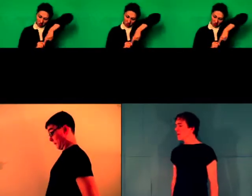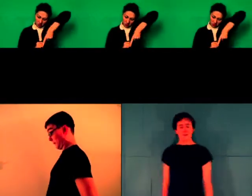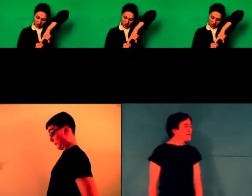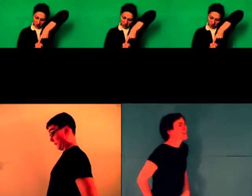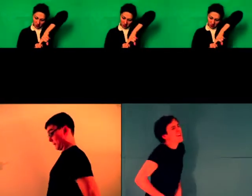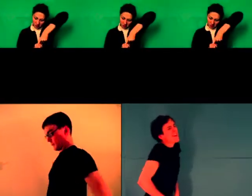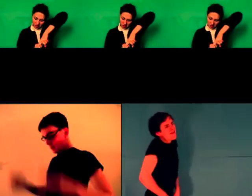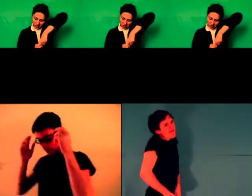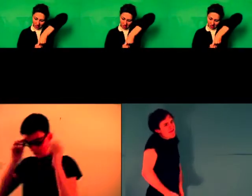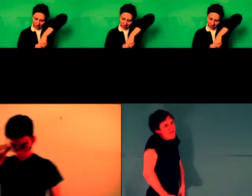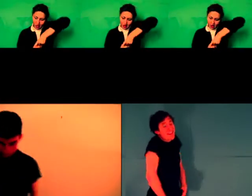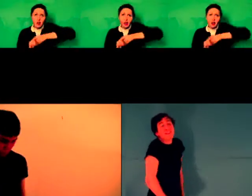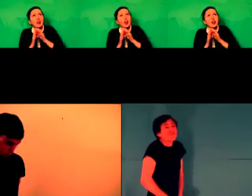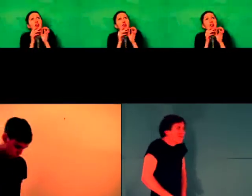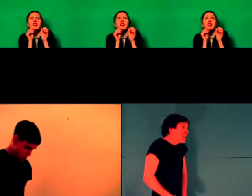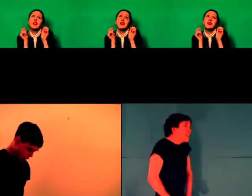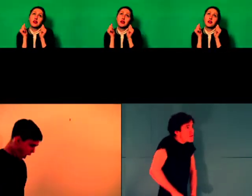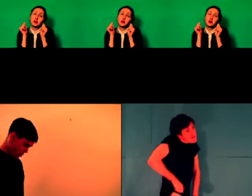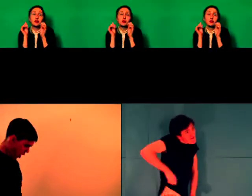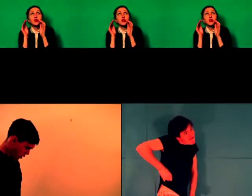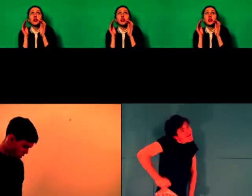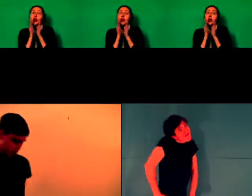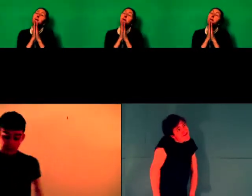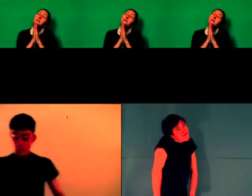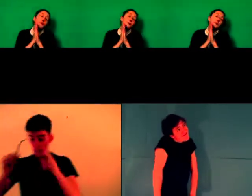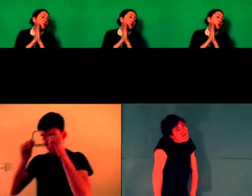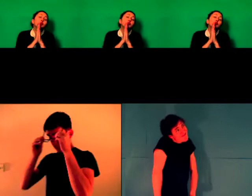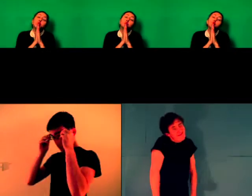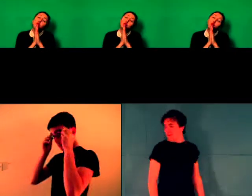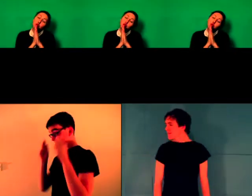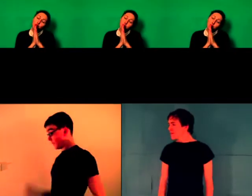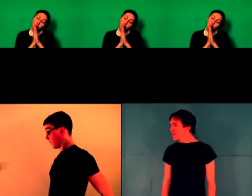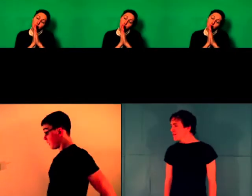Yep. Well, do think I should apply for Polytechnic?